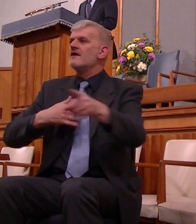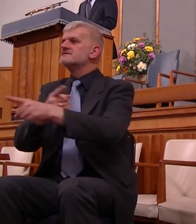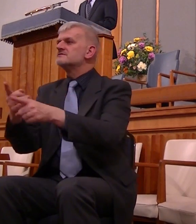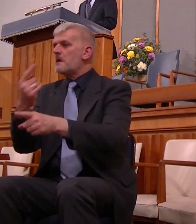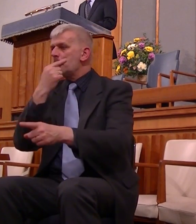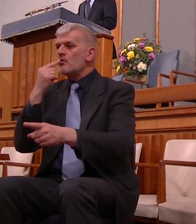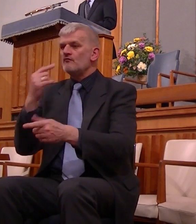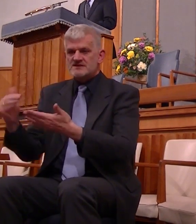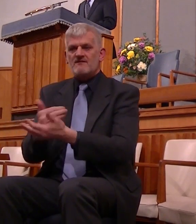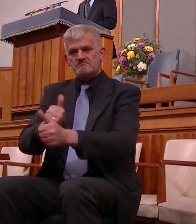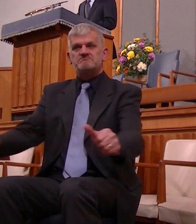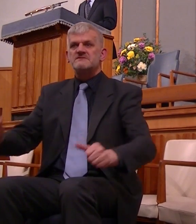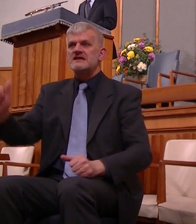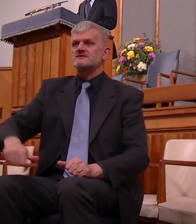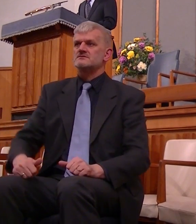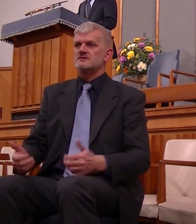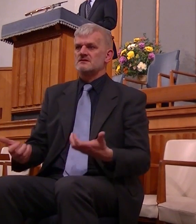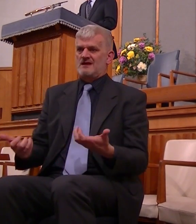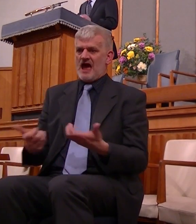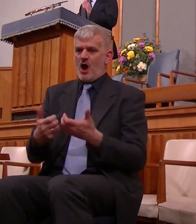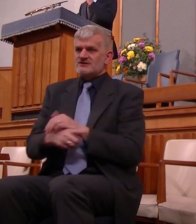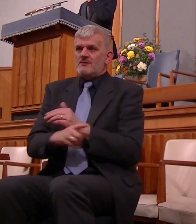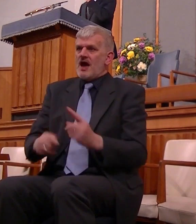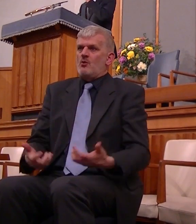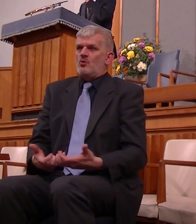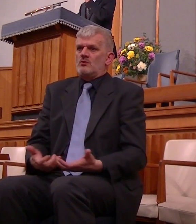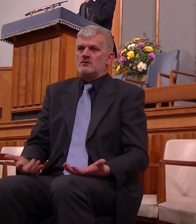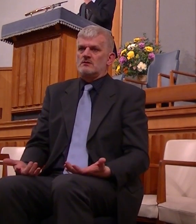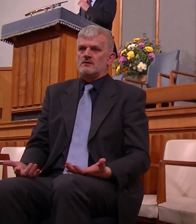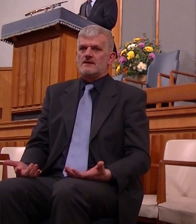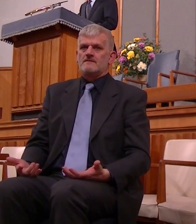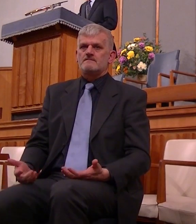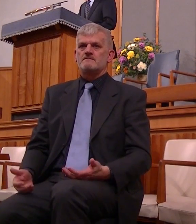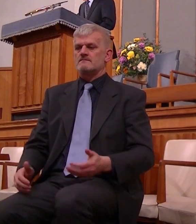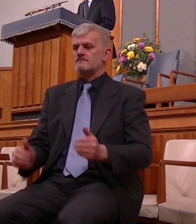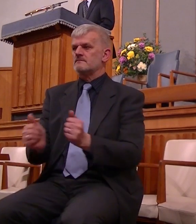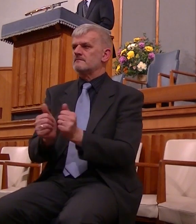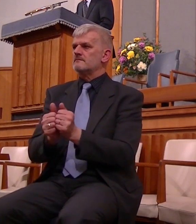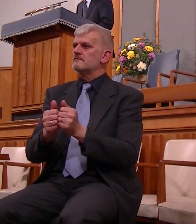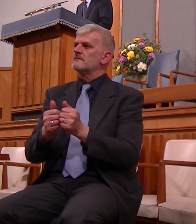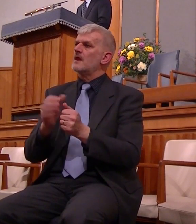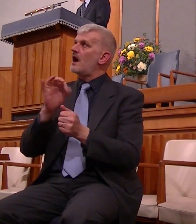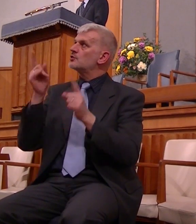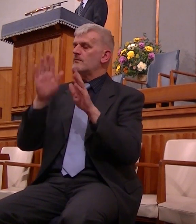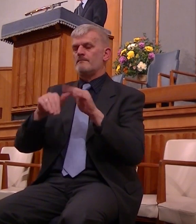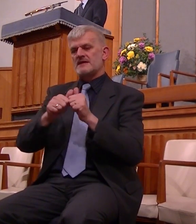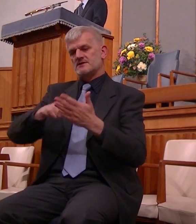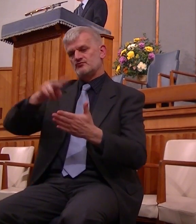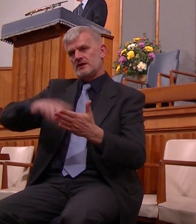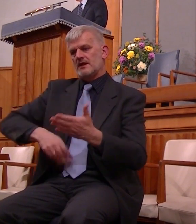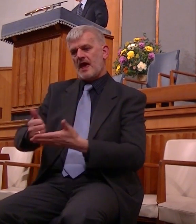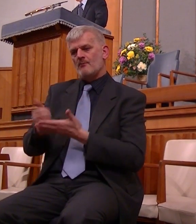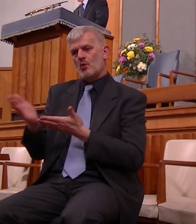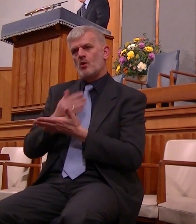that heard him may God let his blessing for that further reading of this word grant